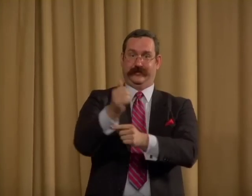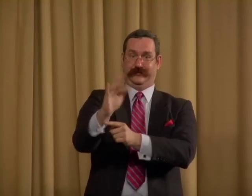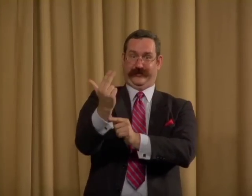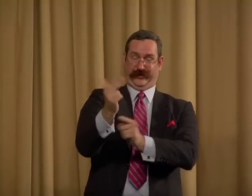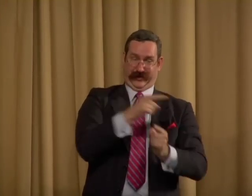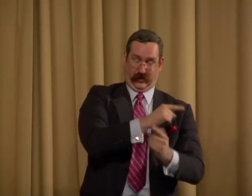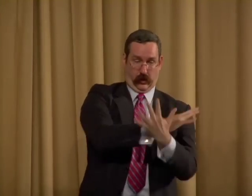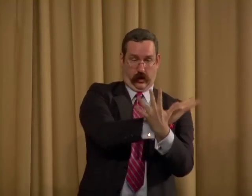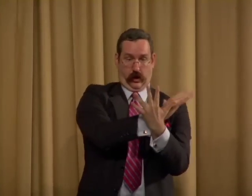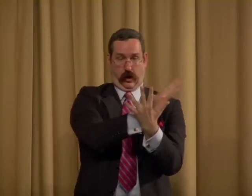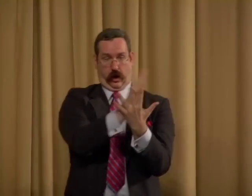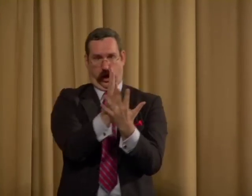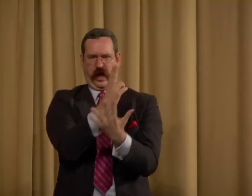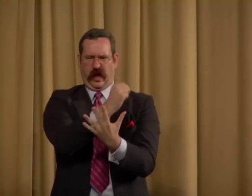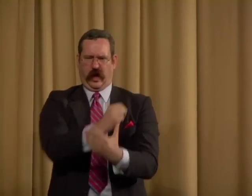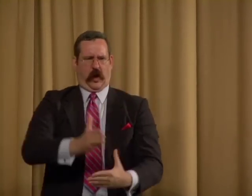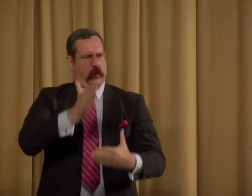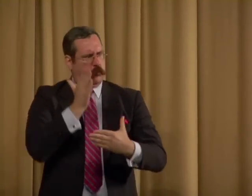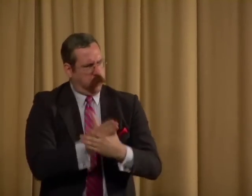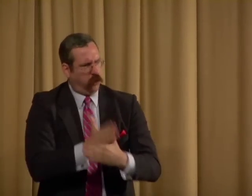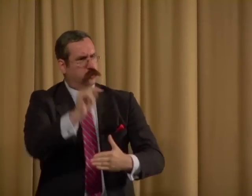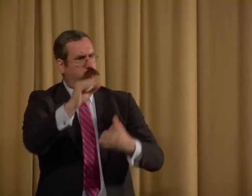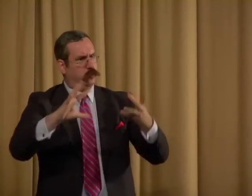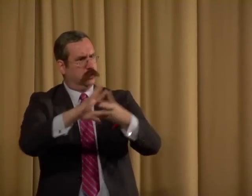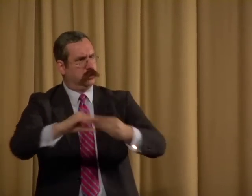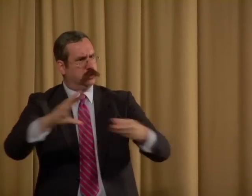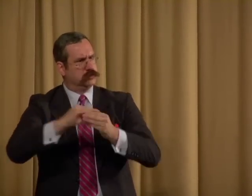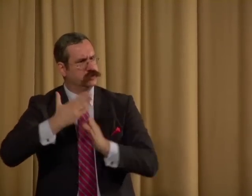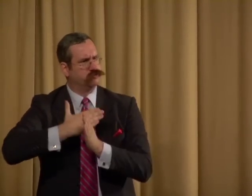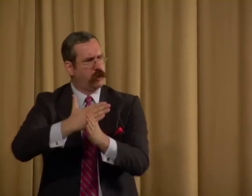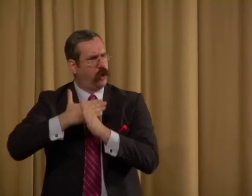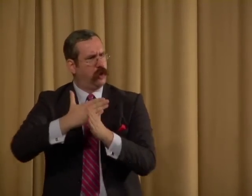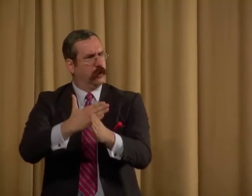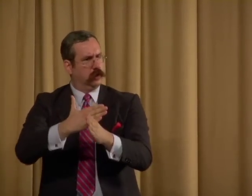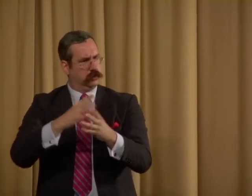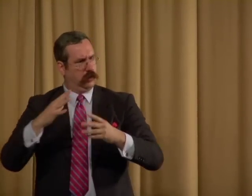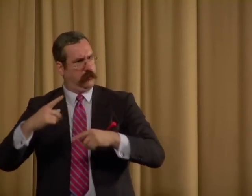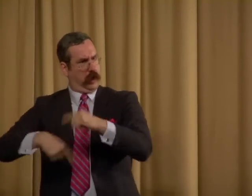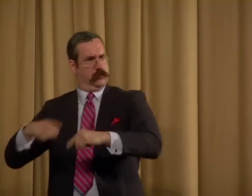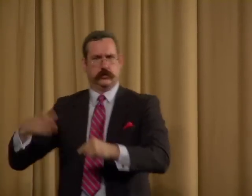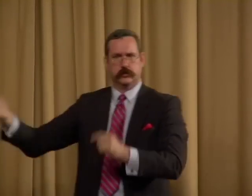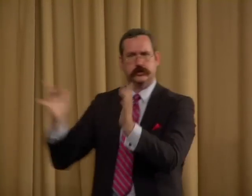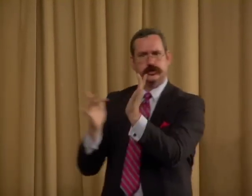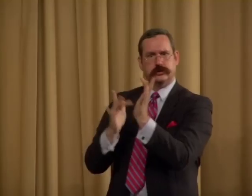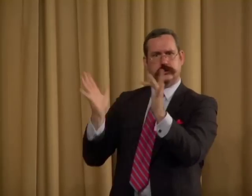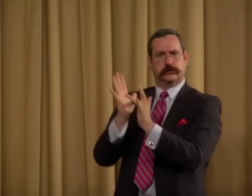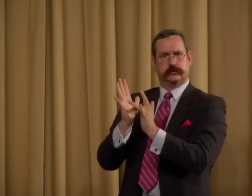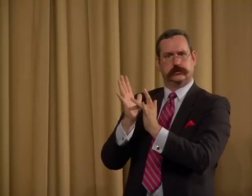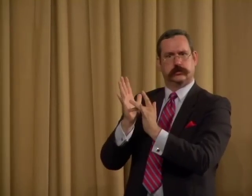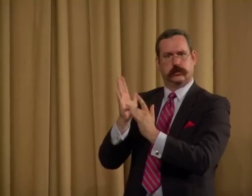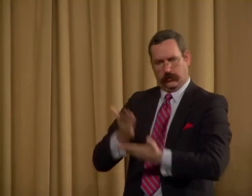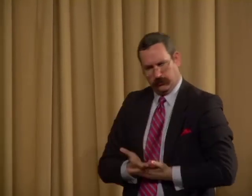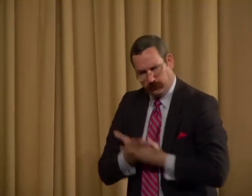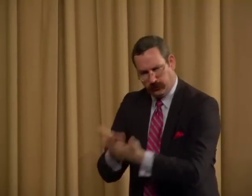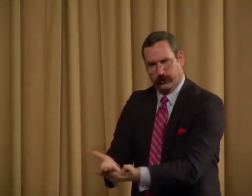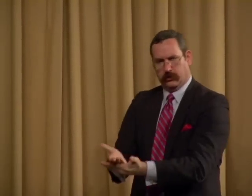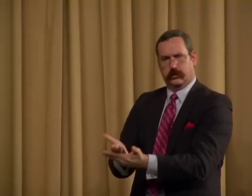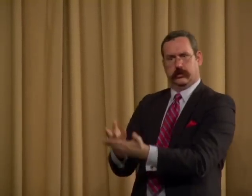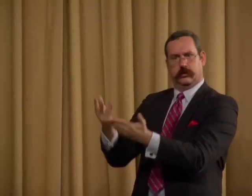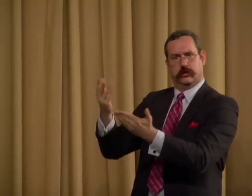during their presentation in 1913, and they stopped to share the story of Jesus,